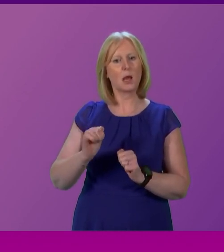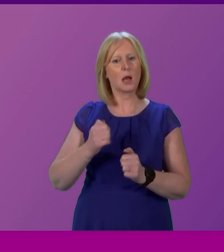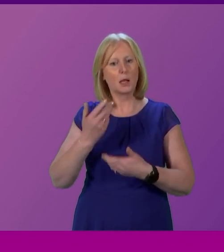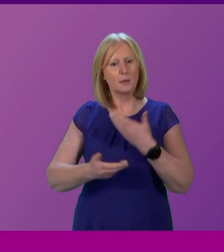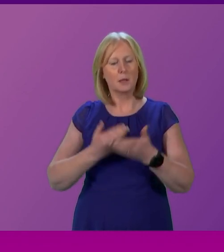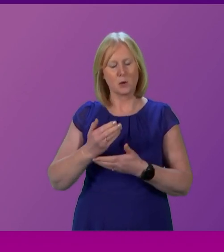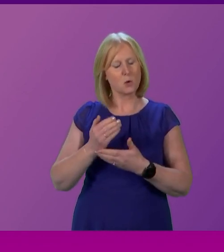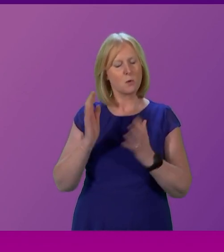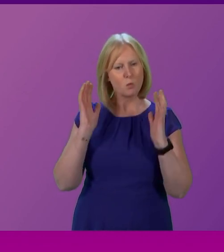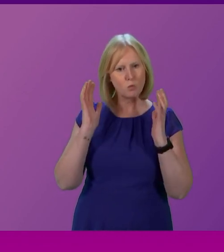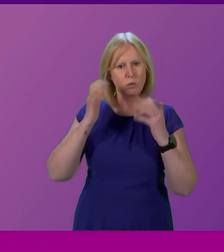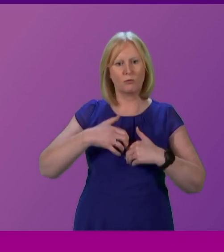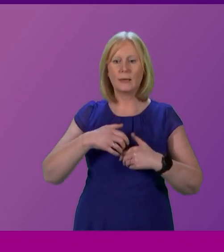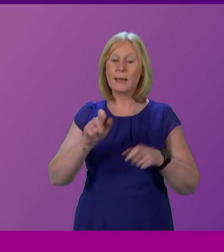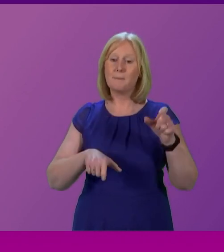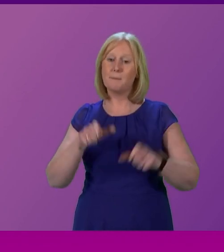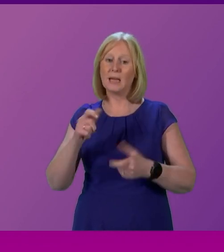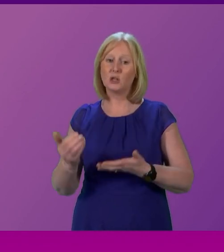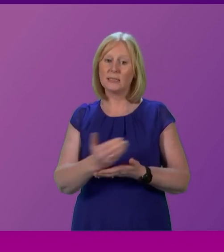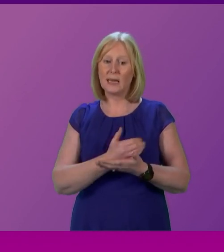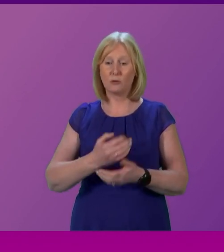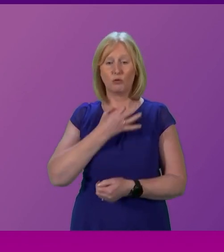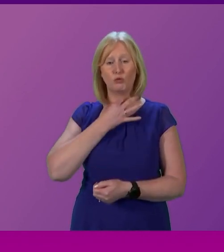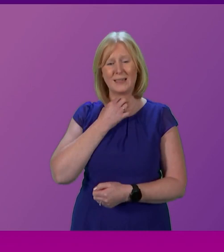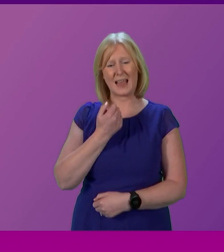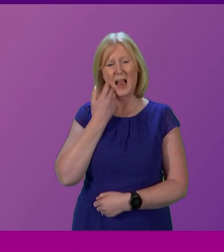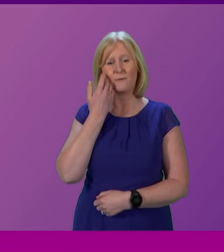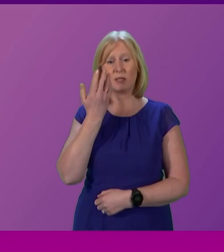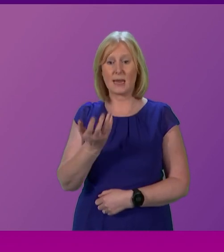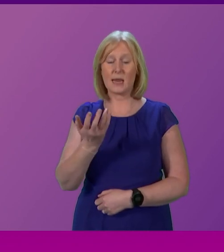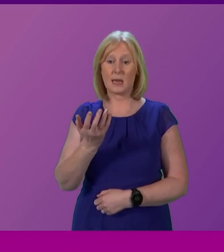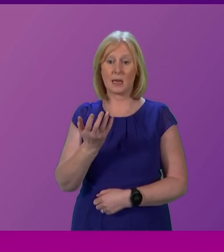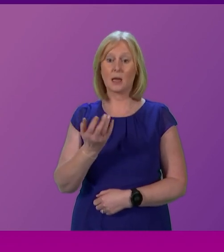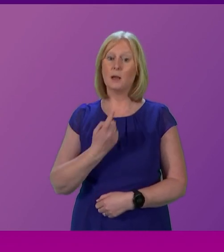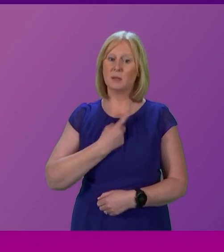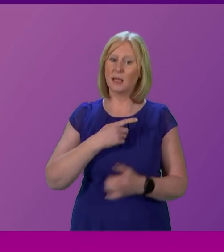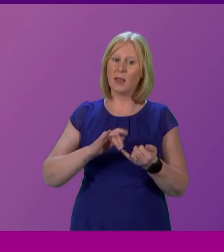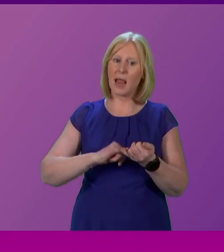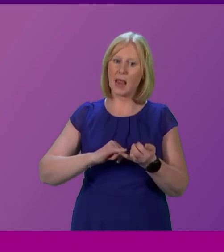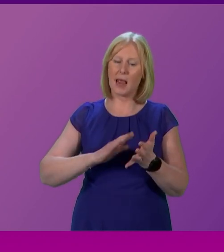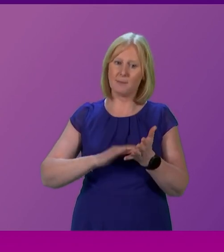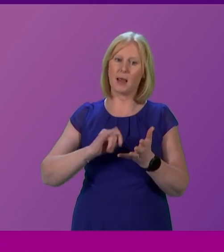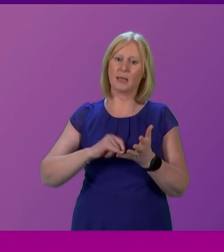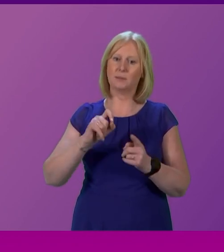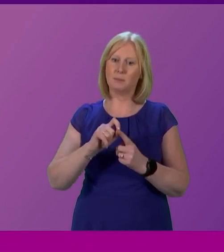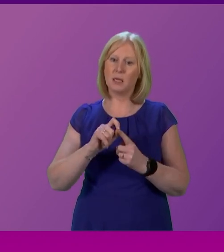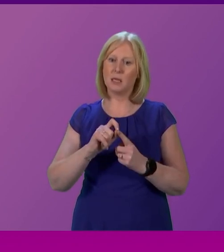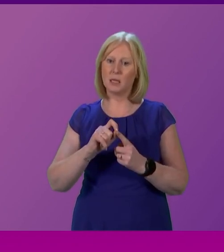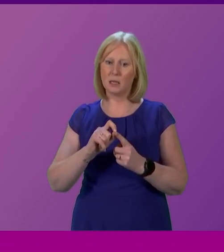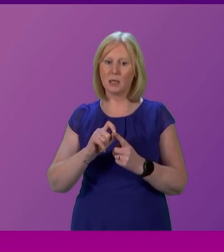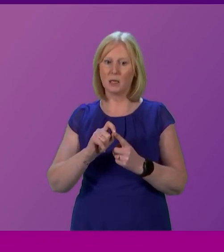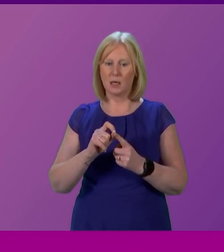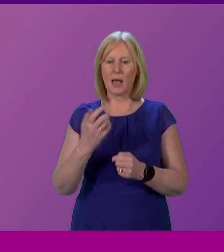worried about patient safety being put at risk every single day. And I will not be the only MSP that gets repeated